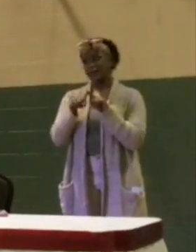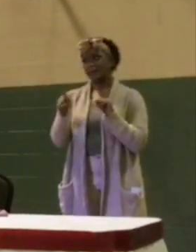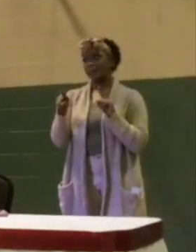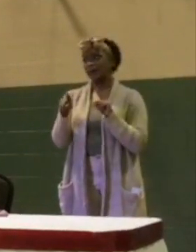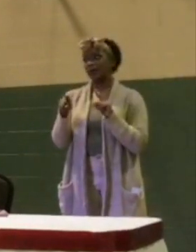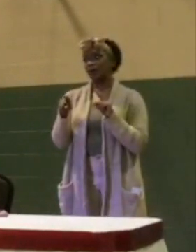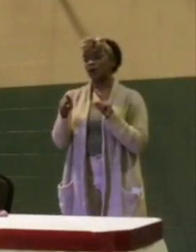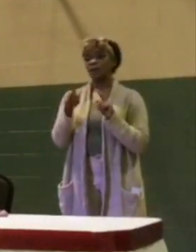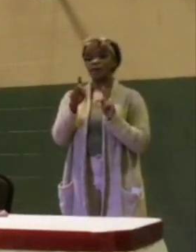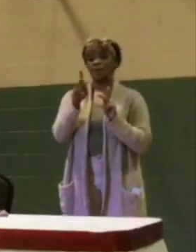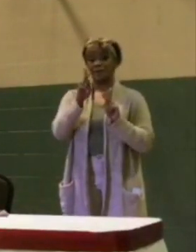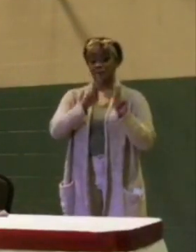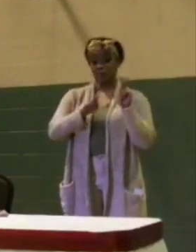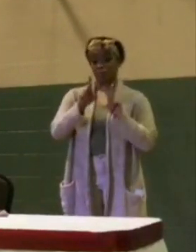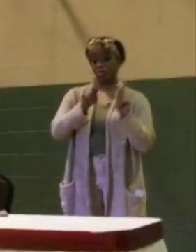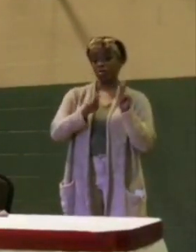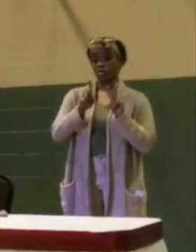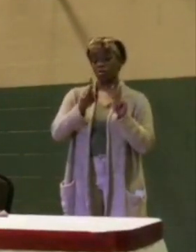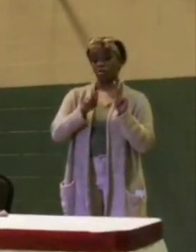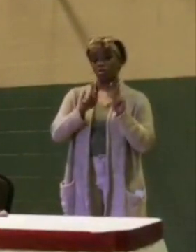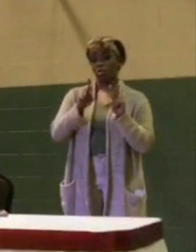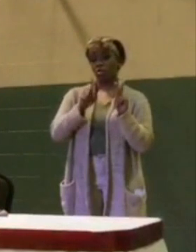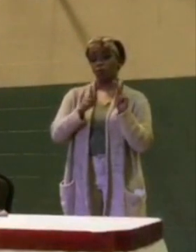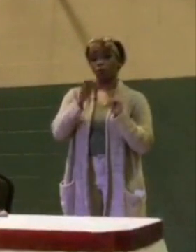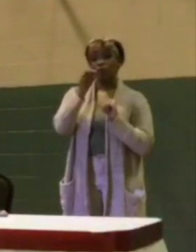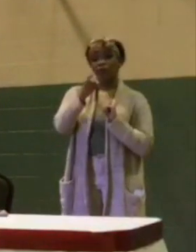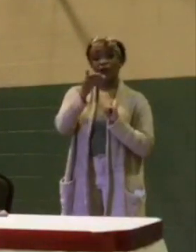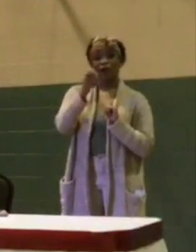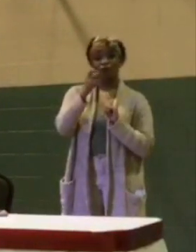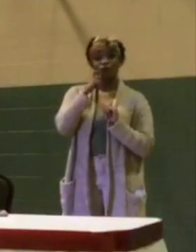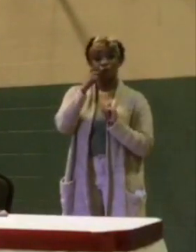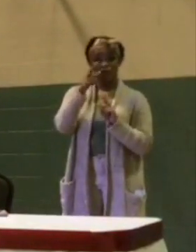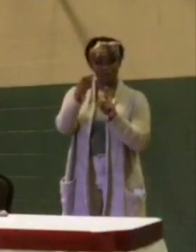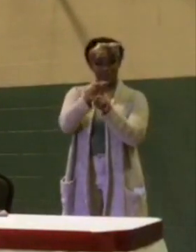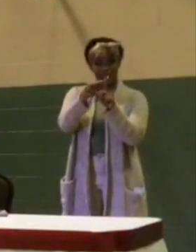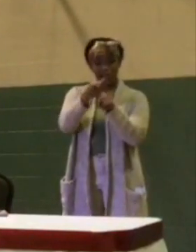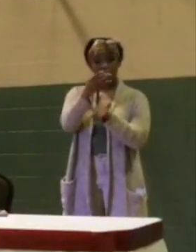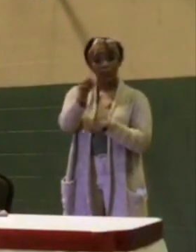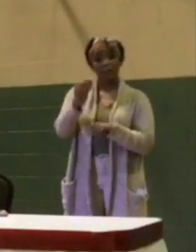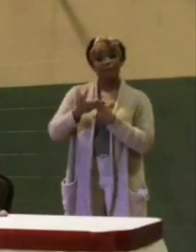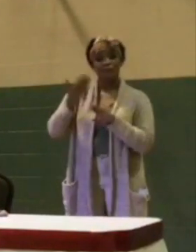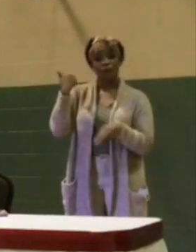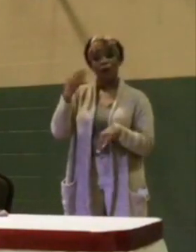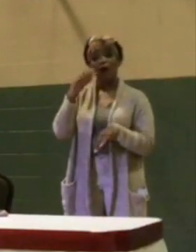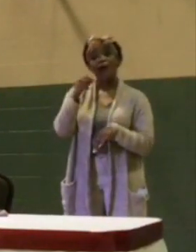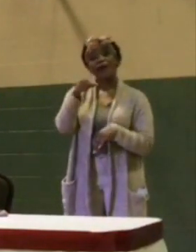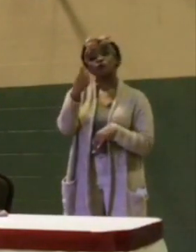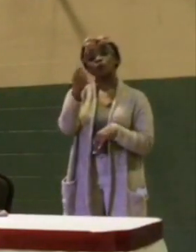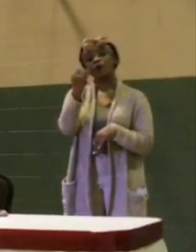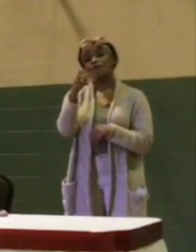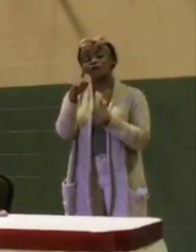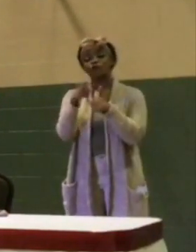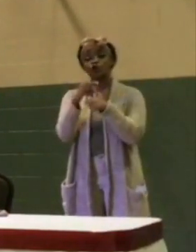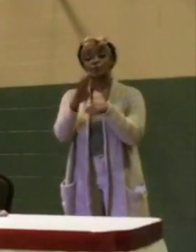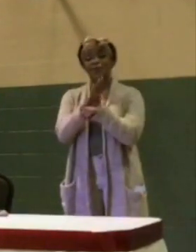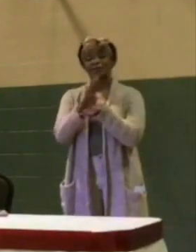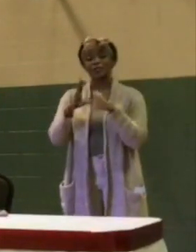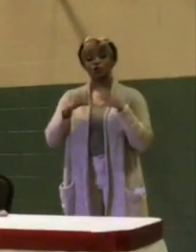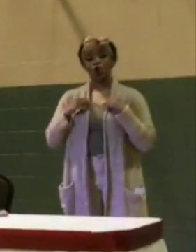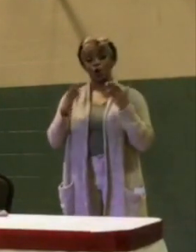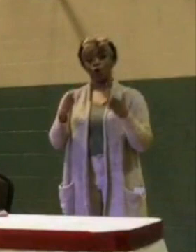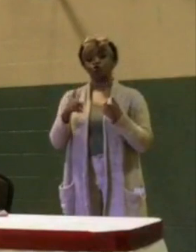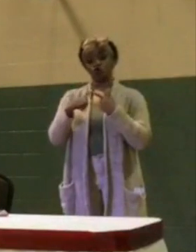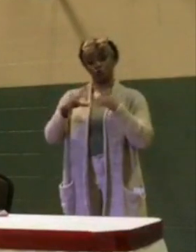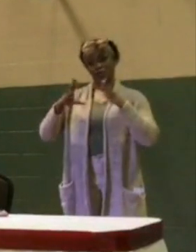up by people that were at his store. But in addition to that, he was one of the first business owners to accept the